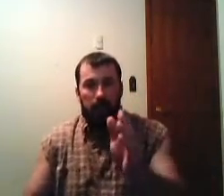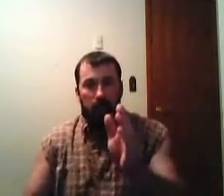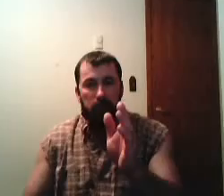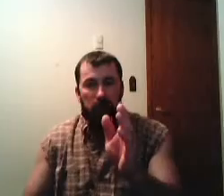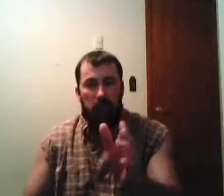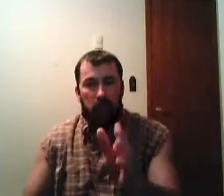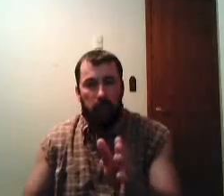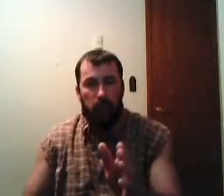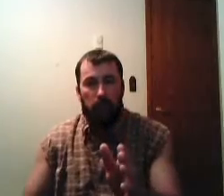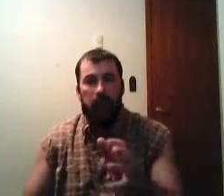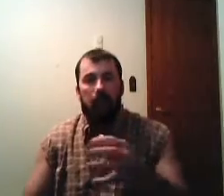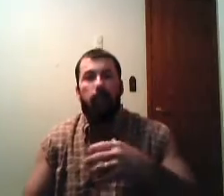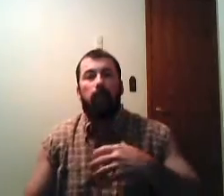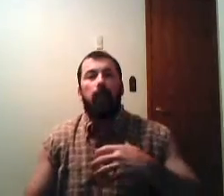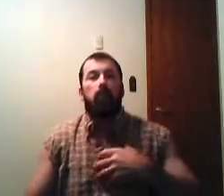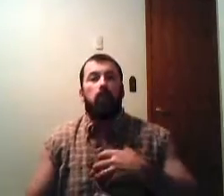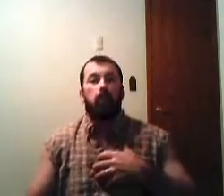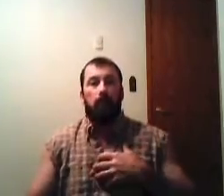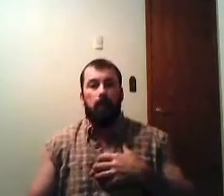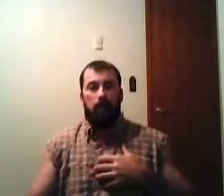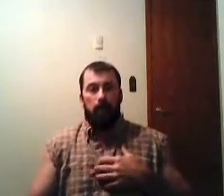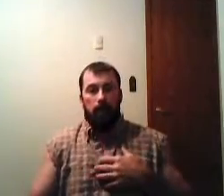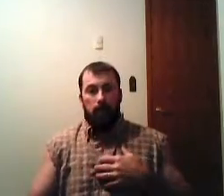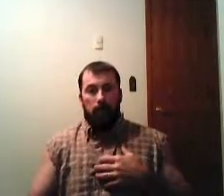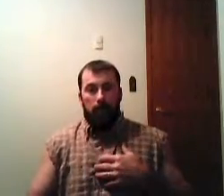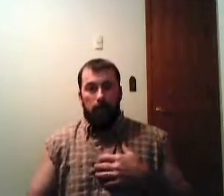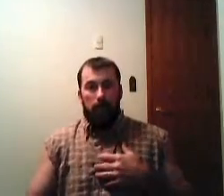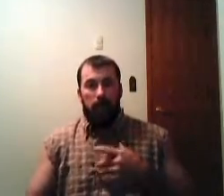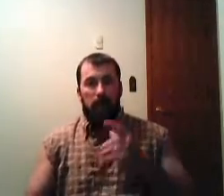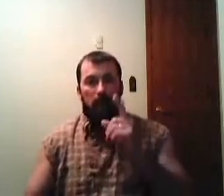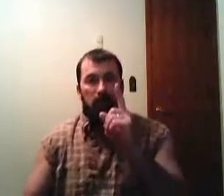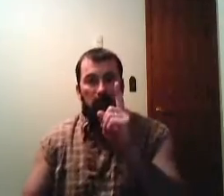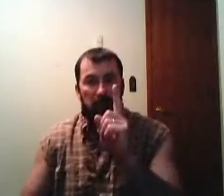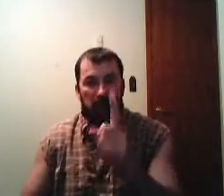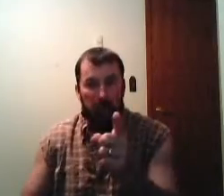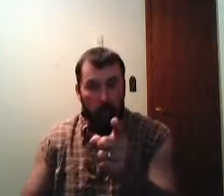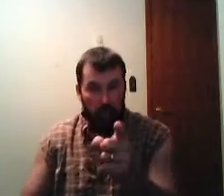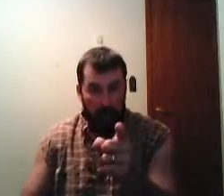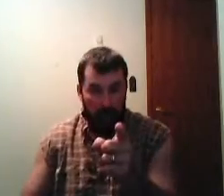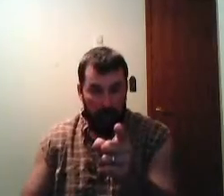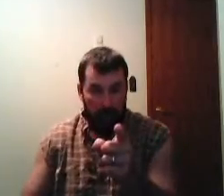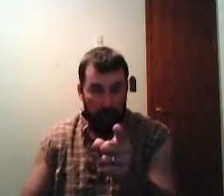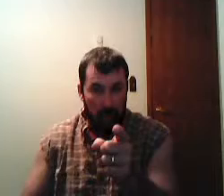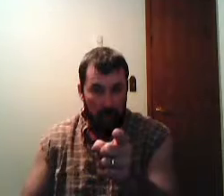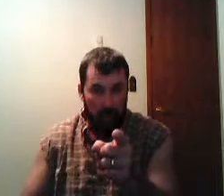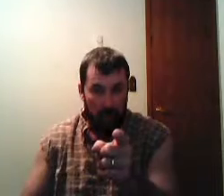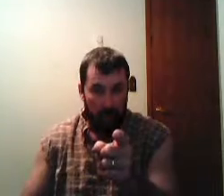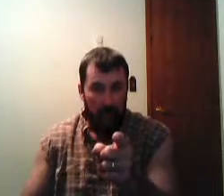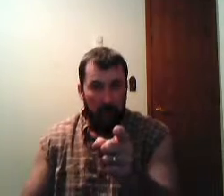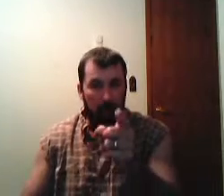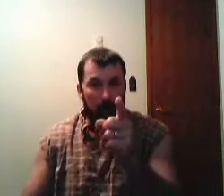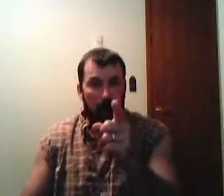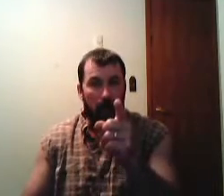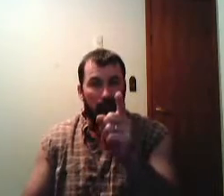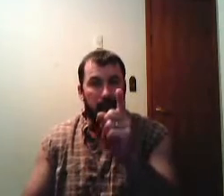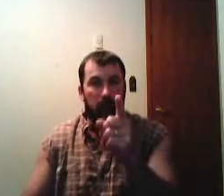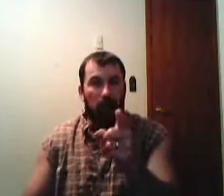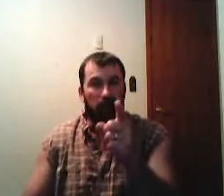talks to his children and I'm one of his children and God's gonna deal with you do you hear me? God is gonna